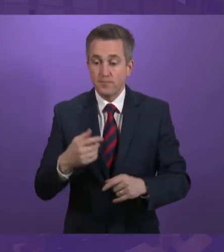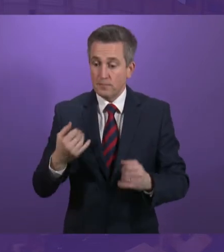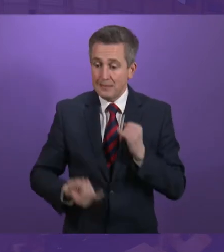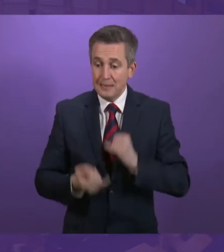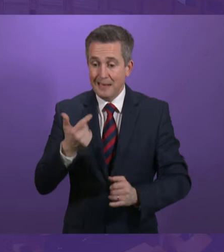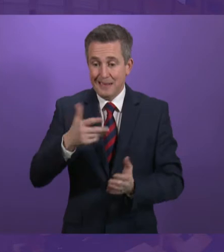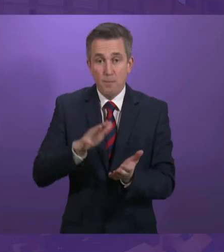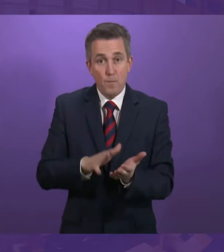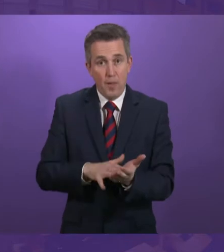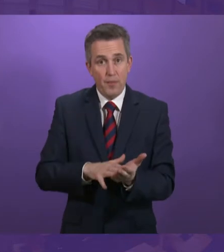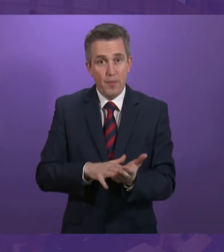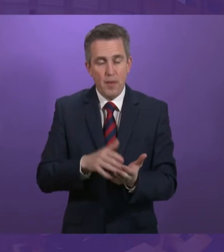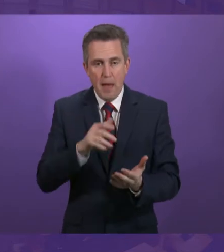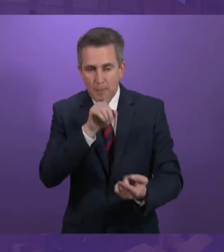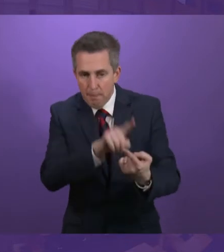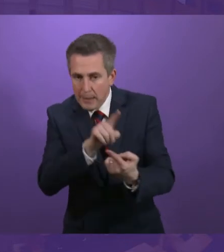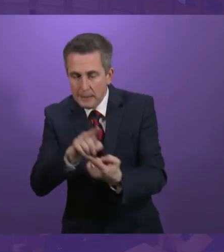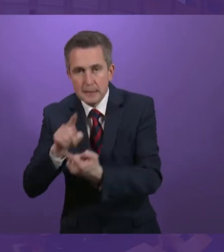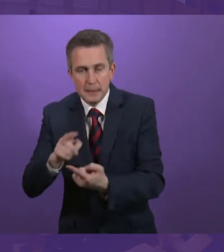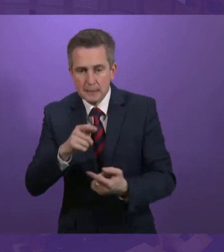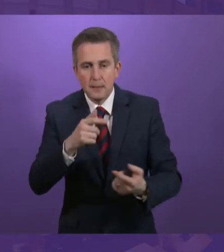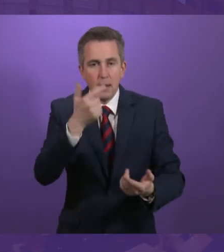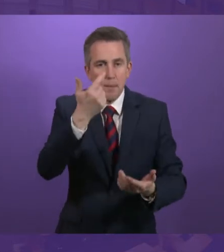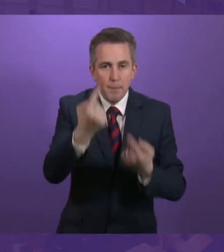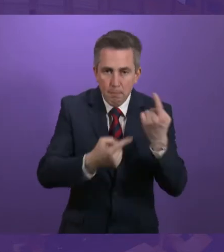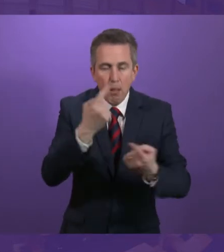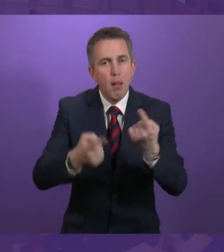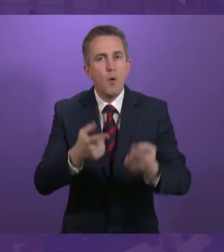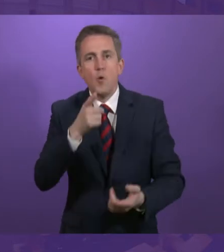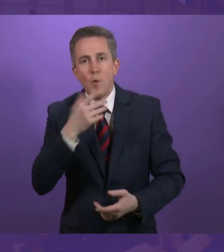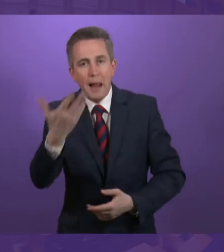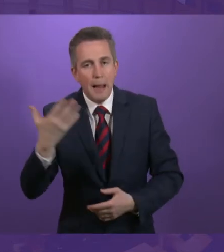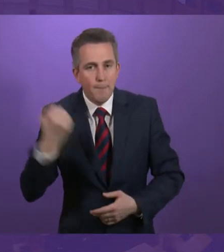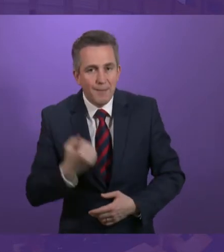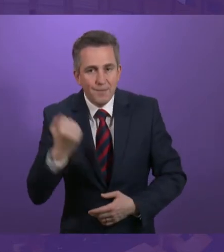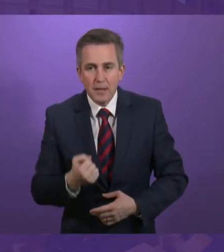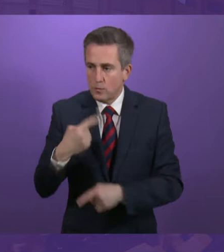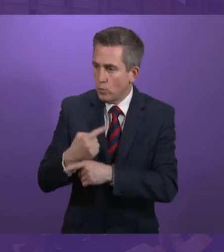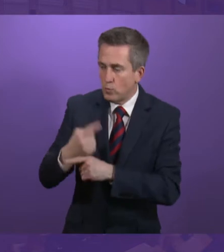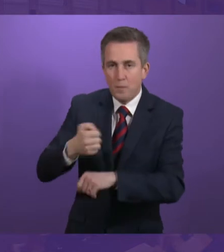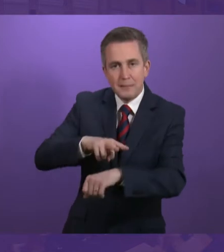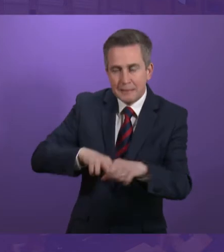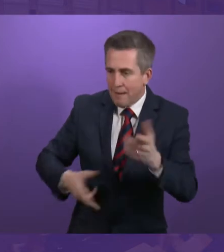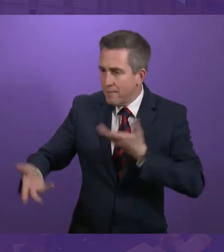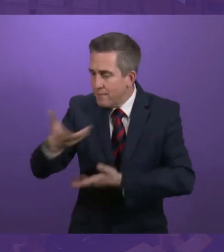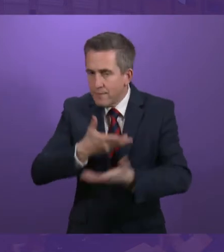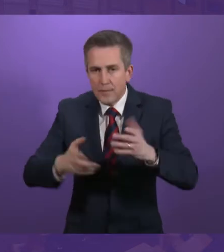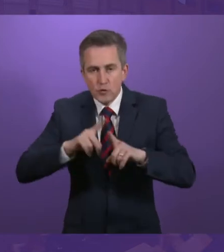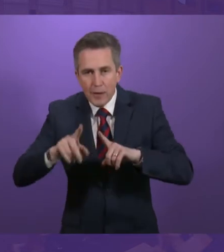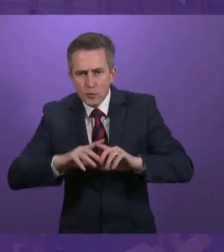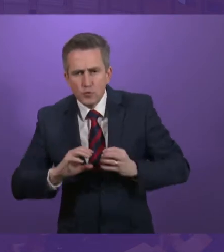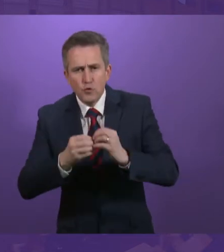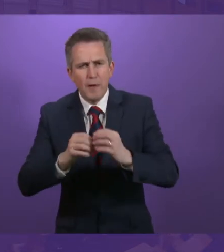to people with lived experience and challenging my officials on what can be achieved, balancing pace and risk with clear principles